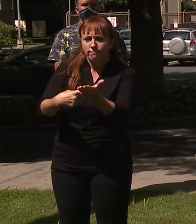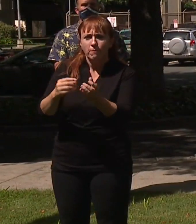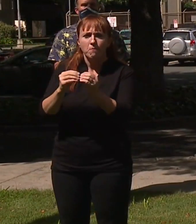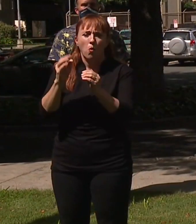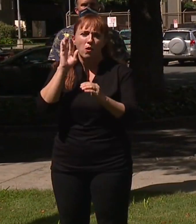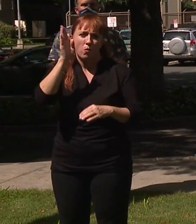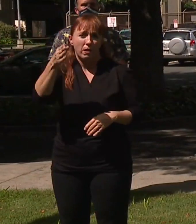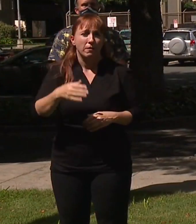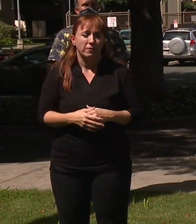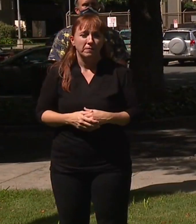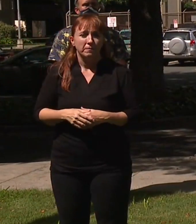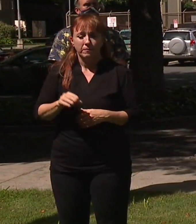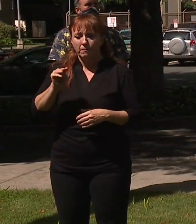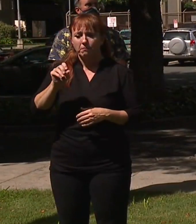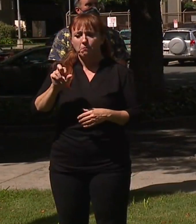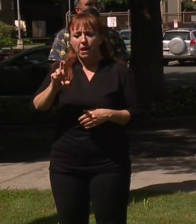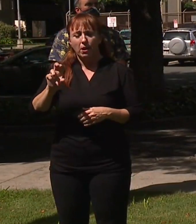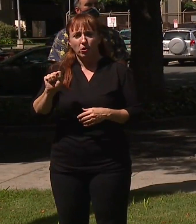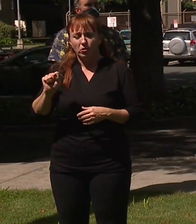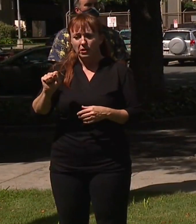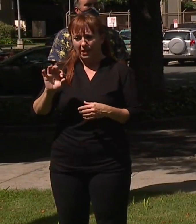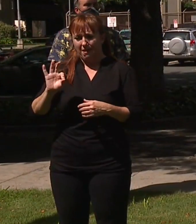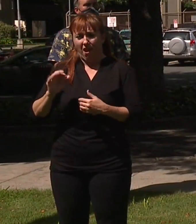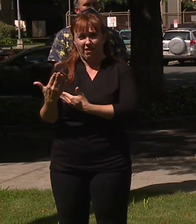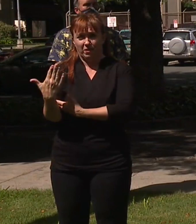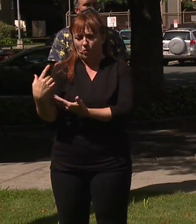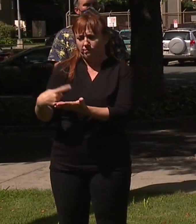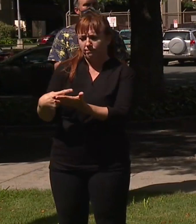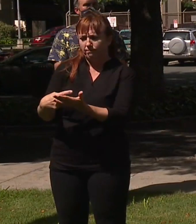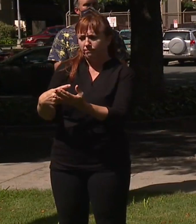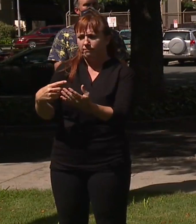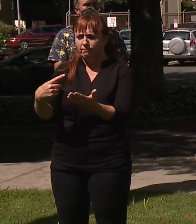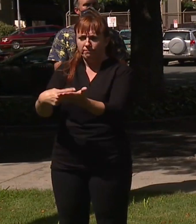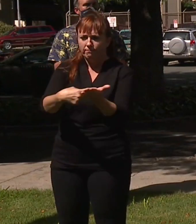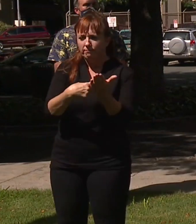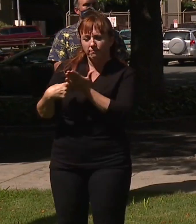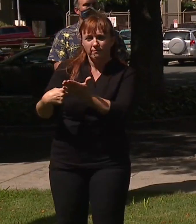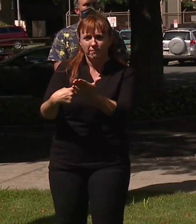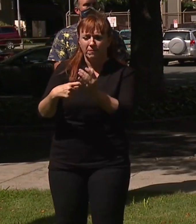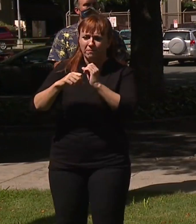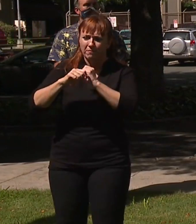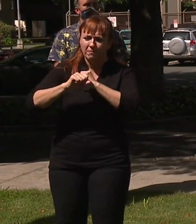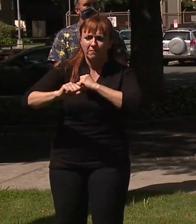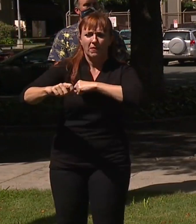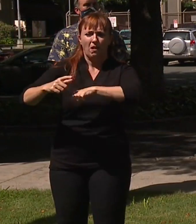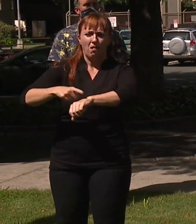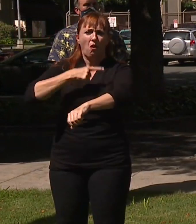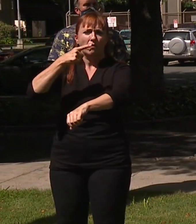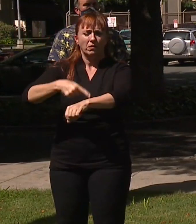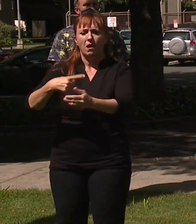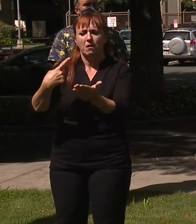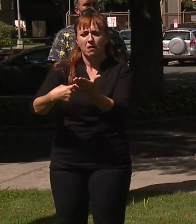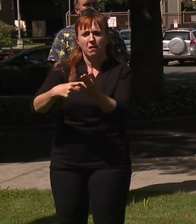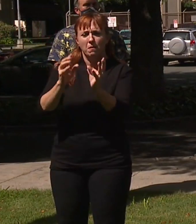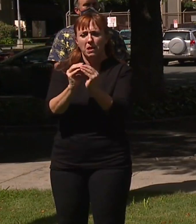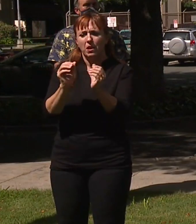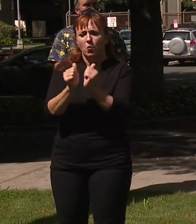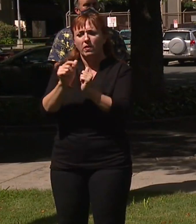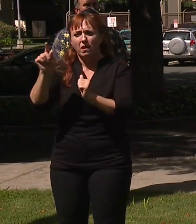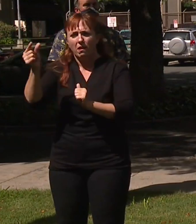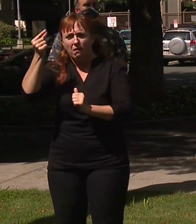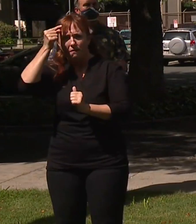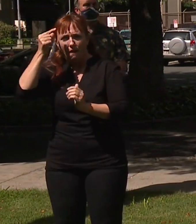The mayor's, we got together at nine this morning to talk and we had a very long meeting today with the governor and lieutenant governor,